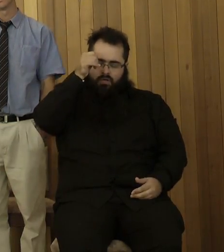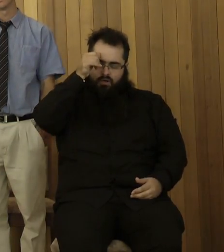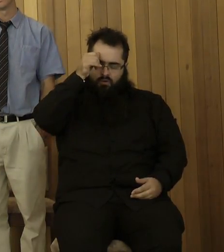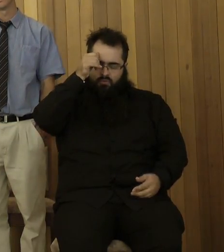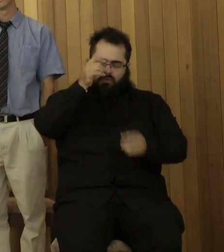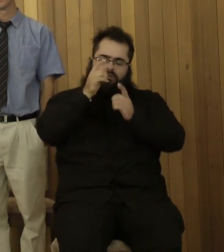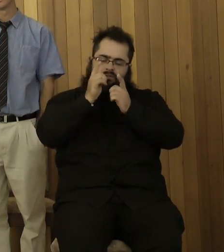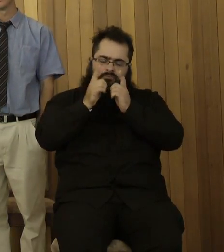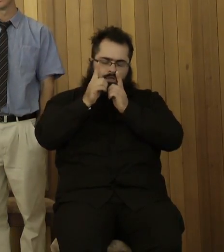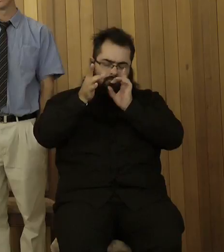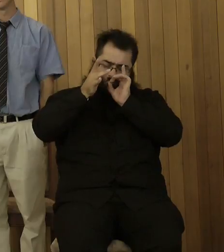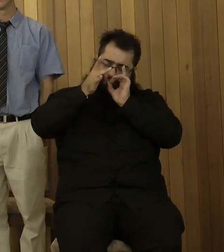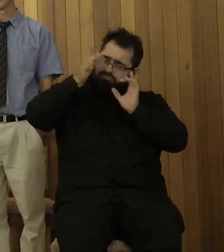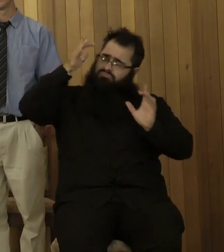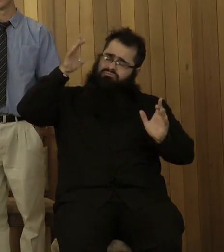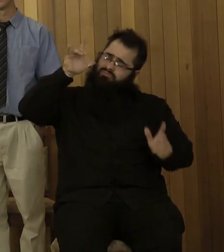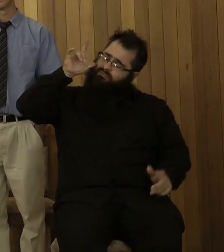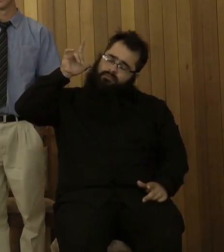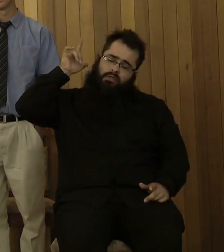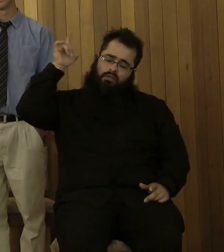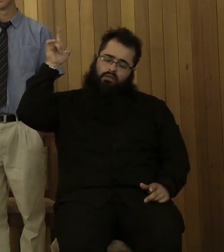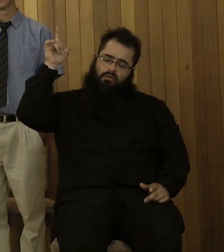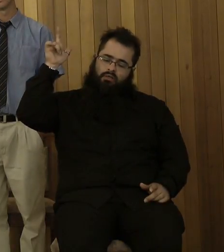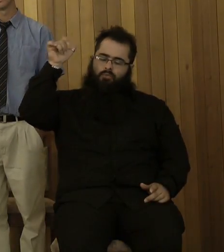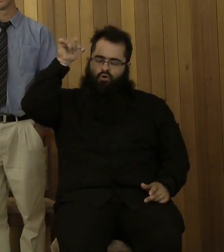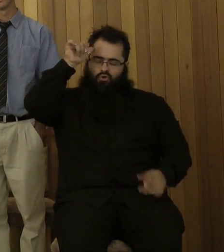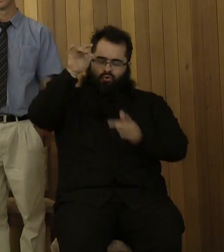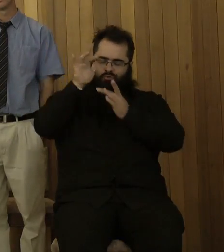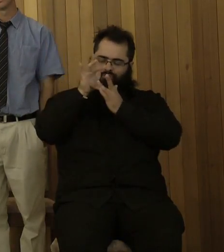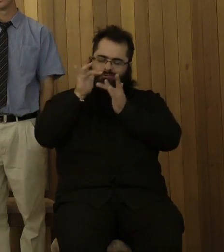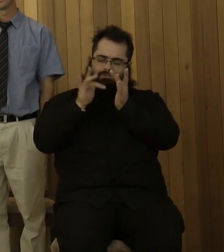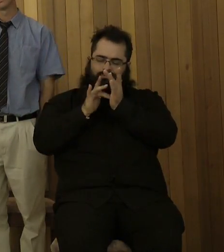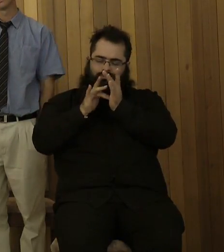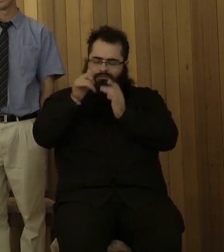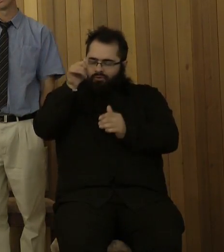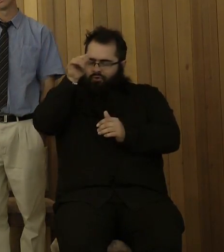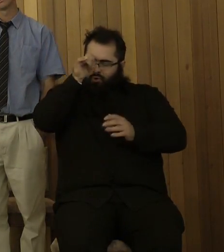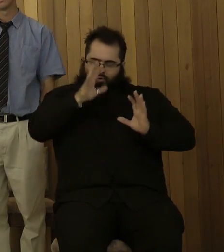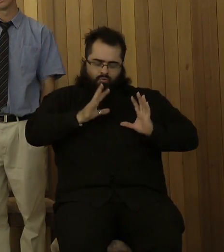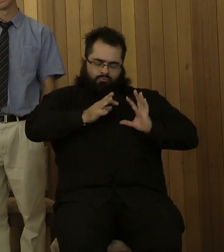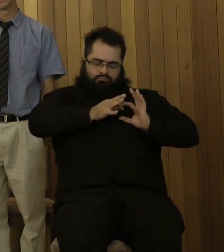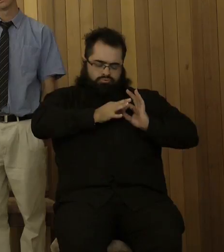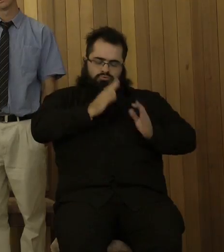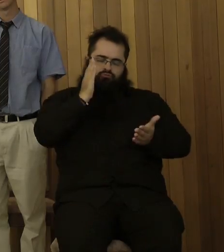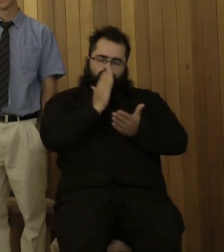seem so far away, but Jesus has made it abundantly clear how close You really are. Father,